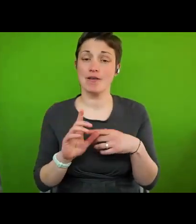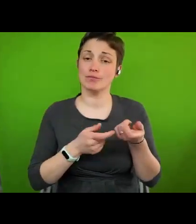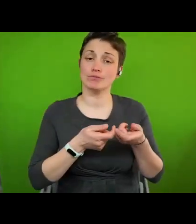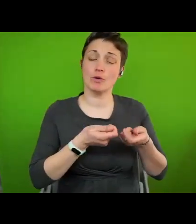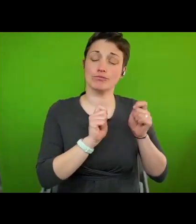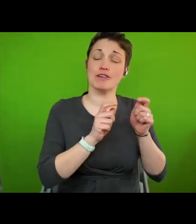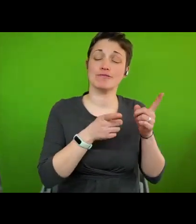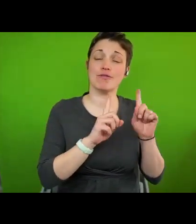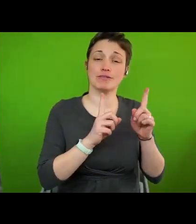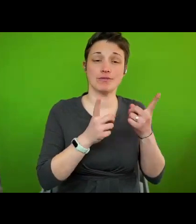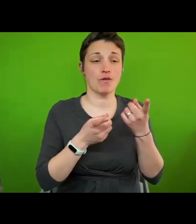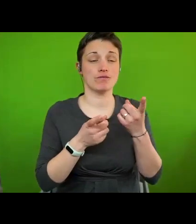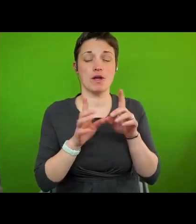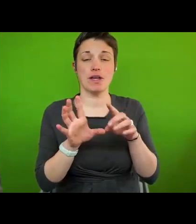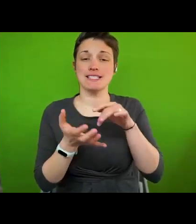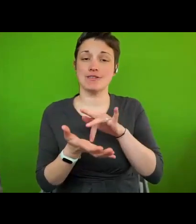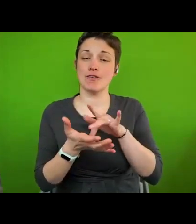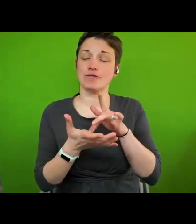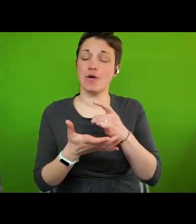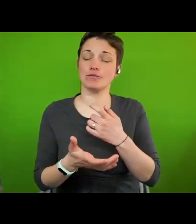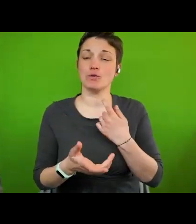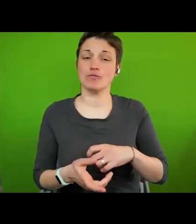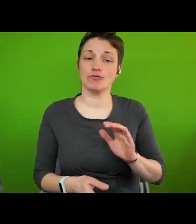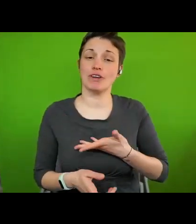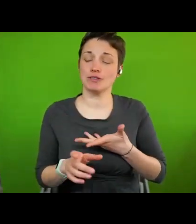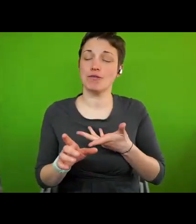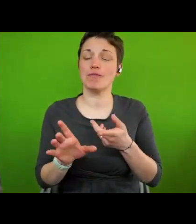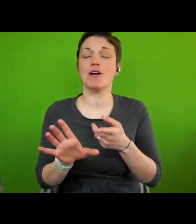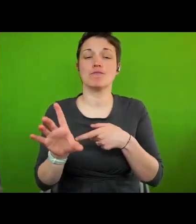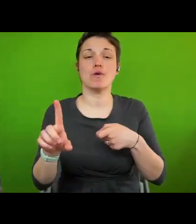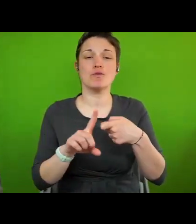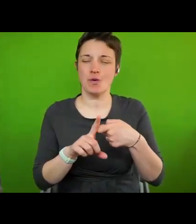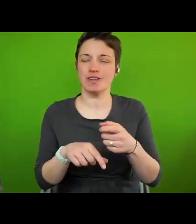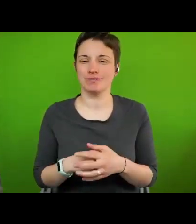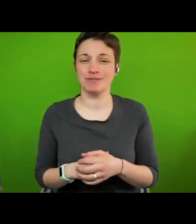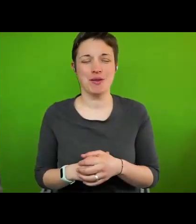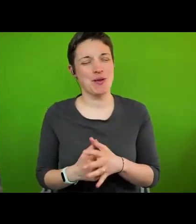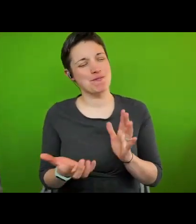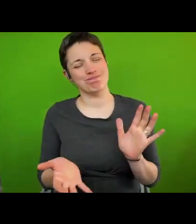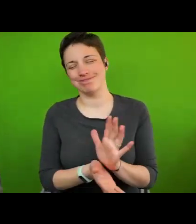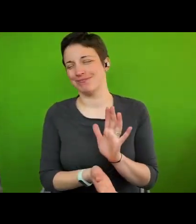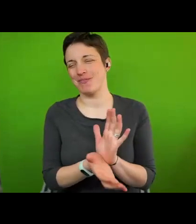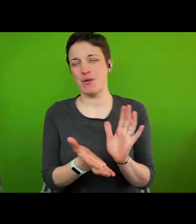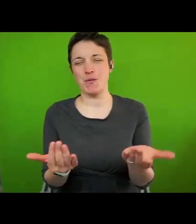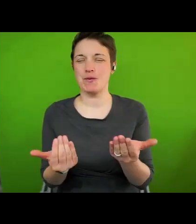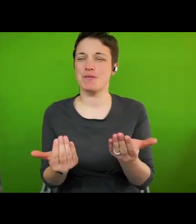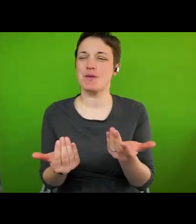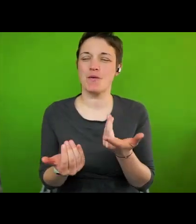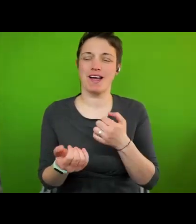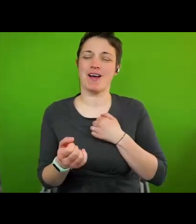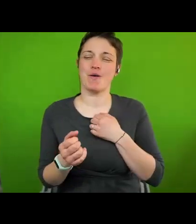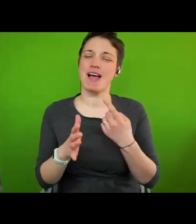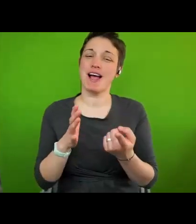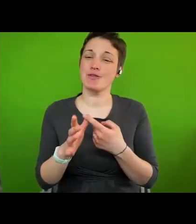University of York. It's my great pleasure to welcome you to our 2023 annual York Human Rights